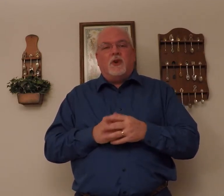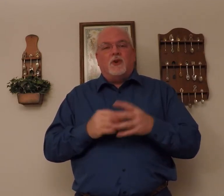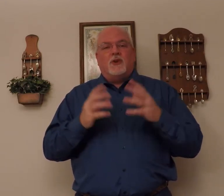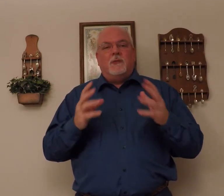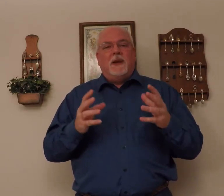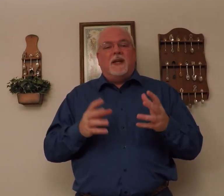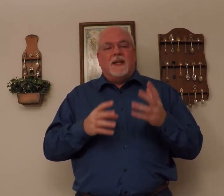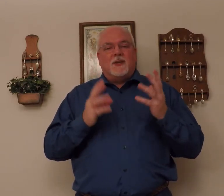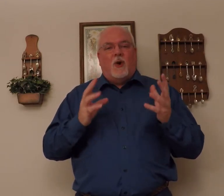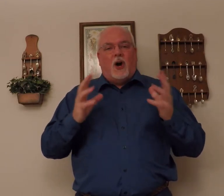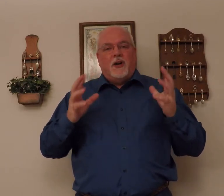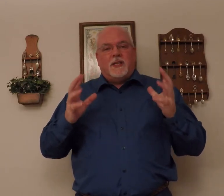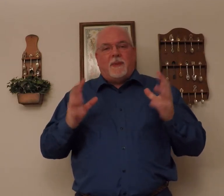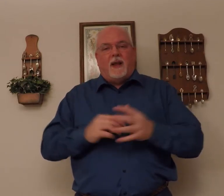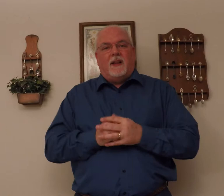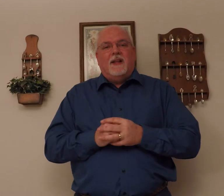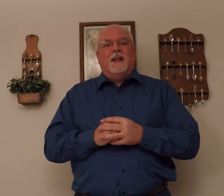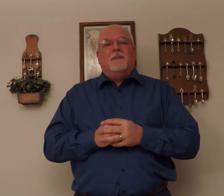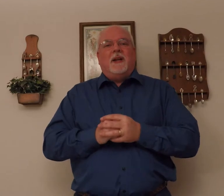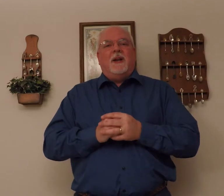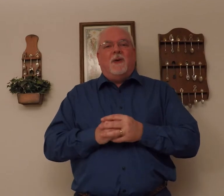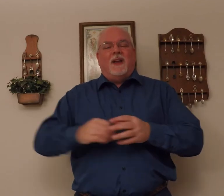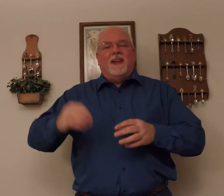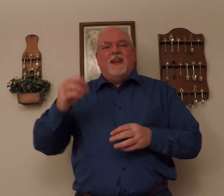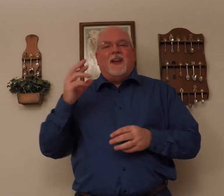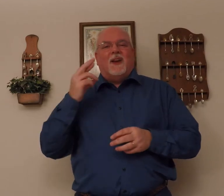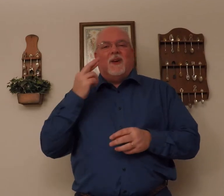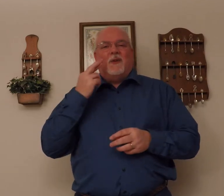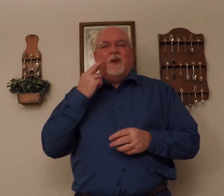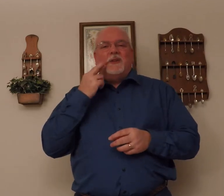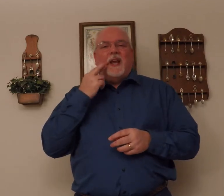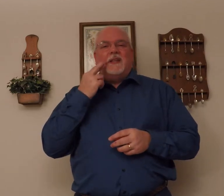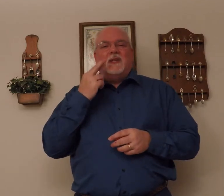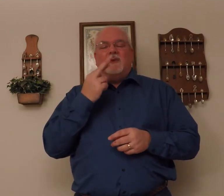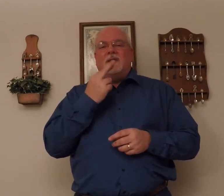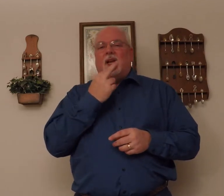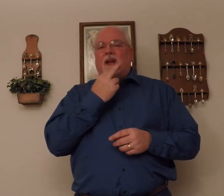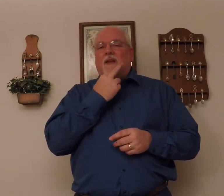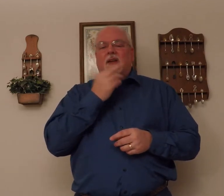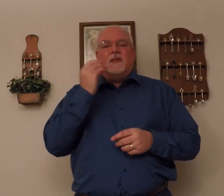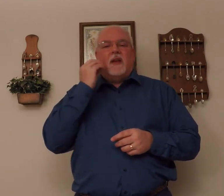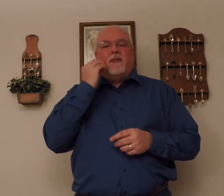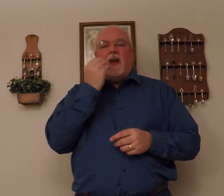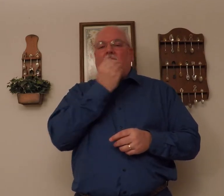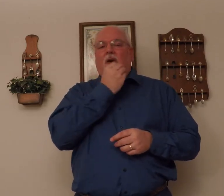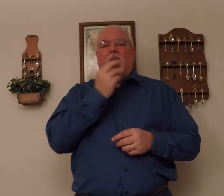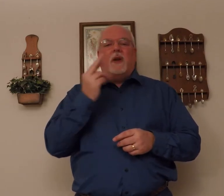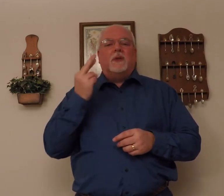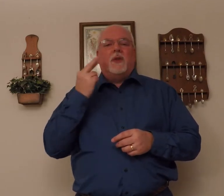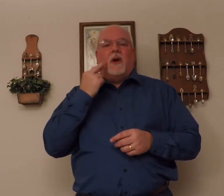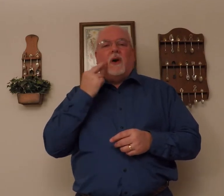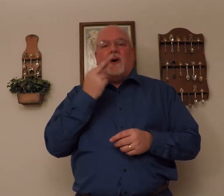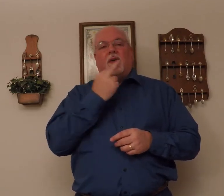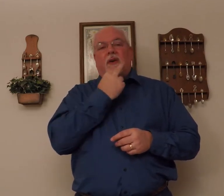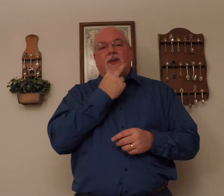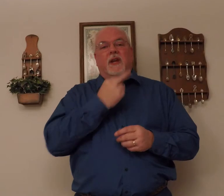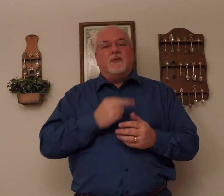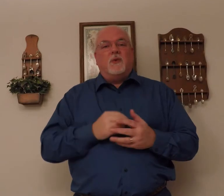there should be because it's so hard to spell. But anyway. Ronin's has its own sign. It's like flower only for the R which gives you